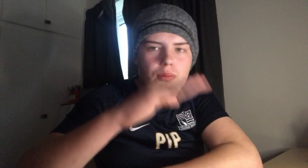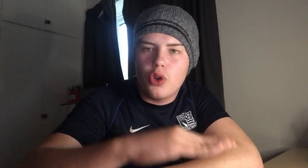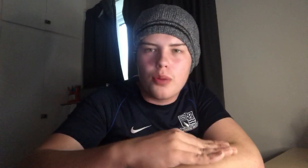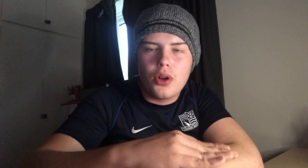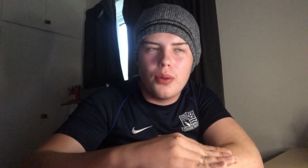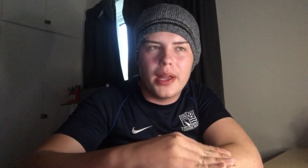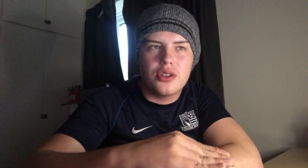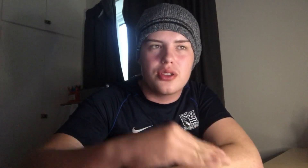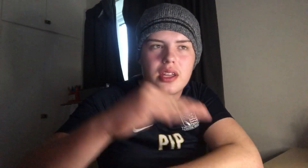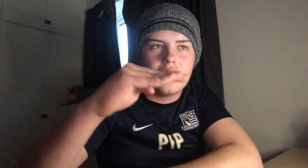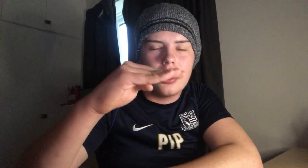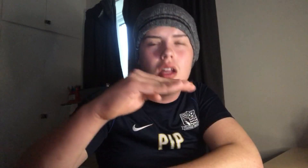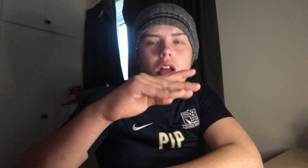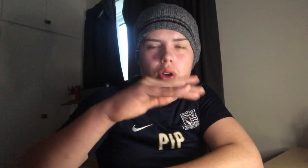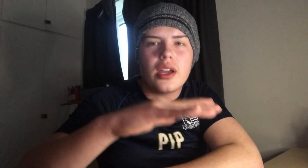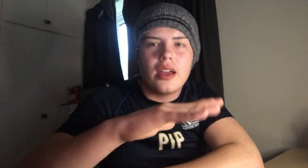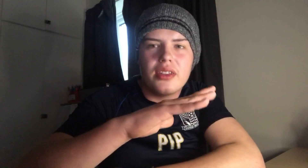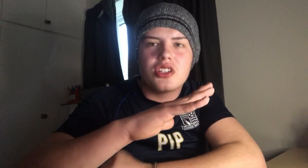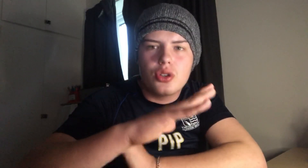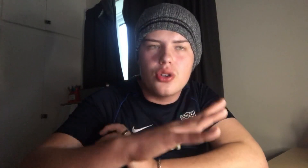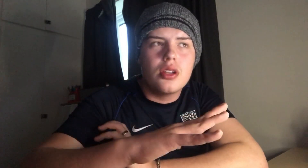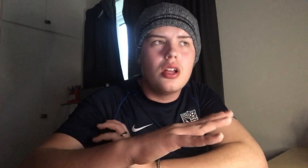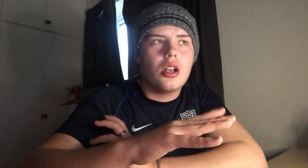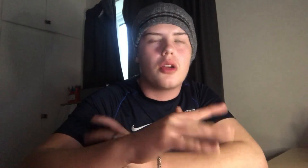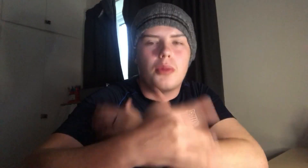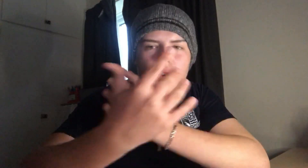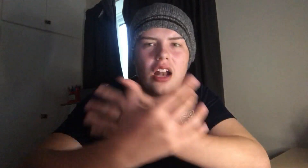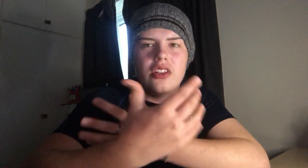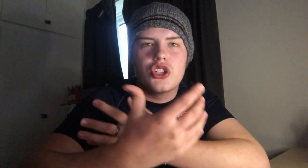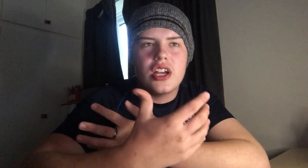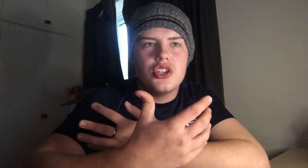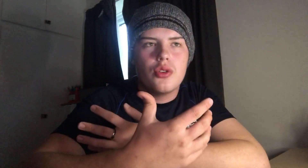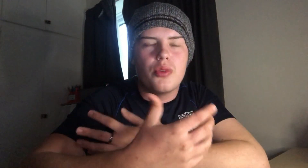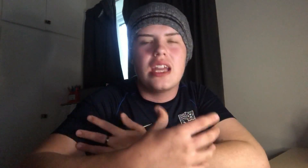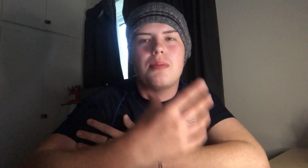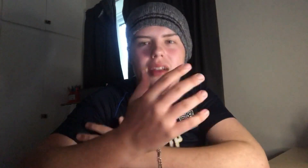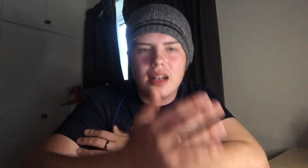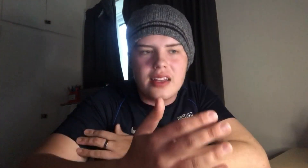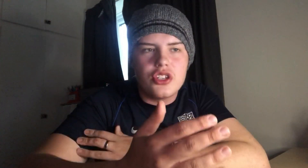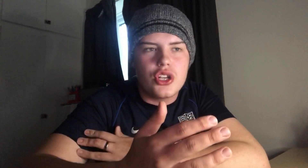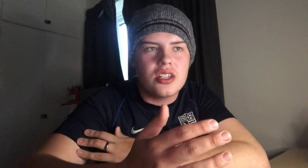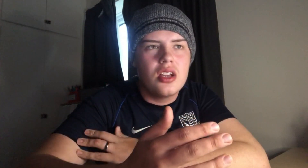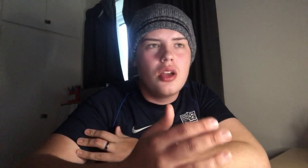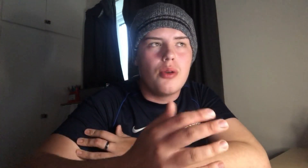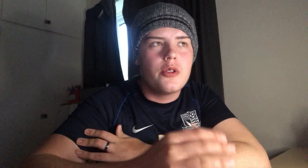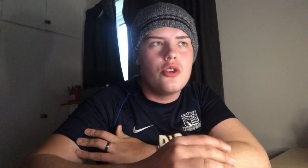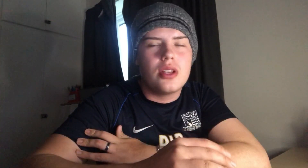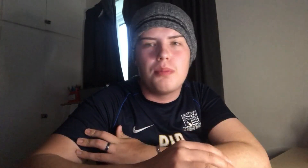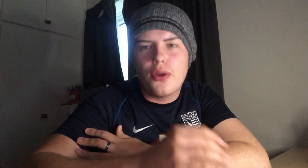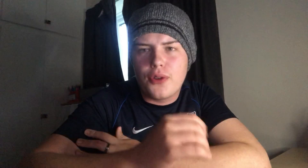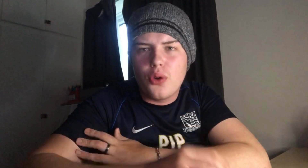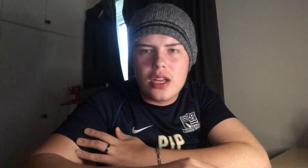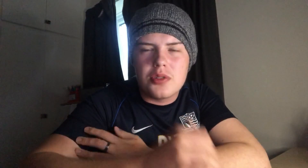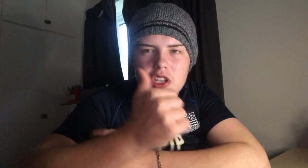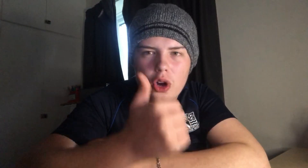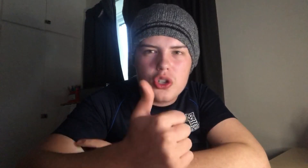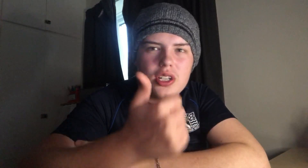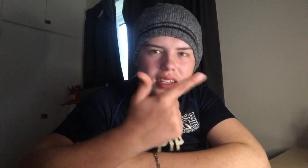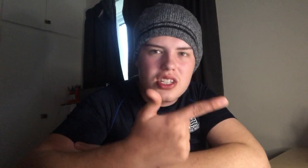from rock bottom now to thinking like, OK, there's a good morale in the change room. We're keeping clean sheets. We're using both goalkeepers in Oxley and